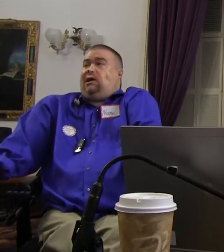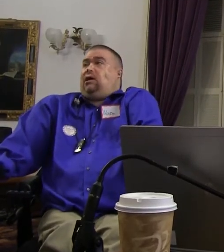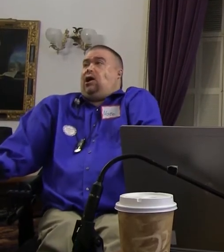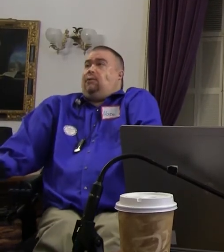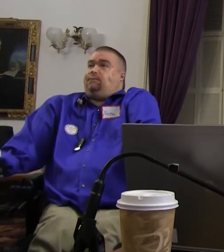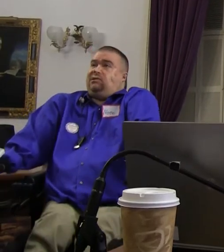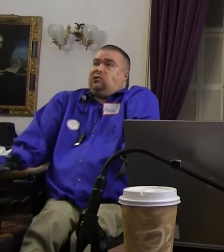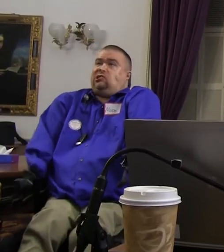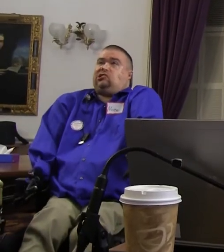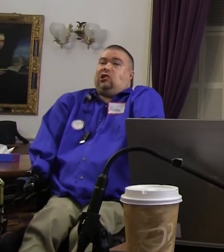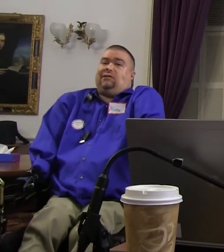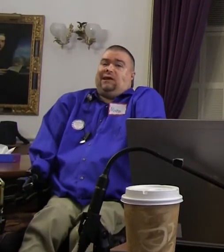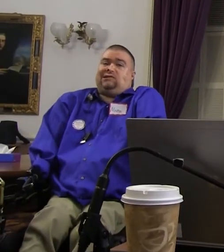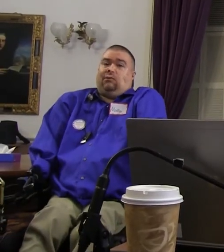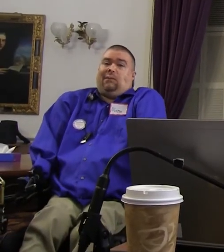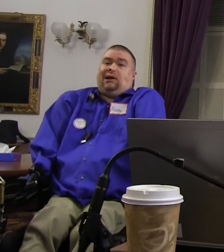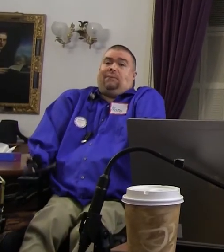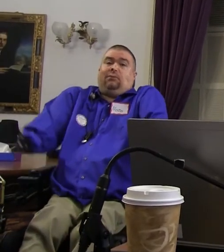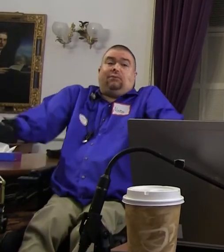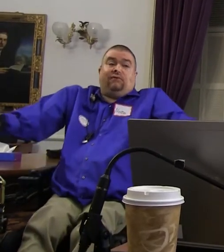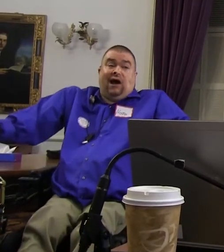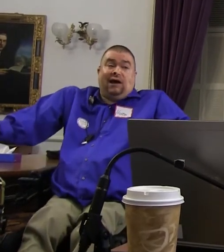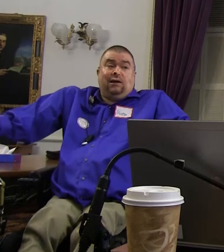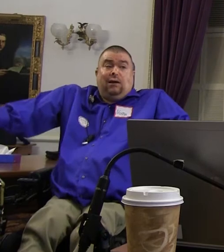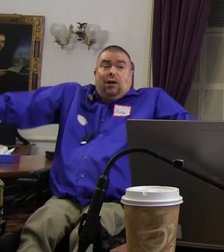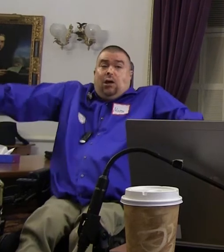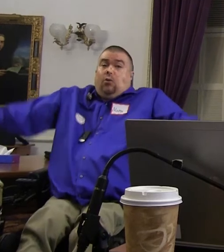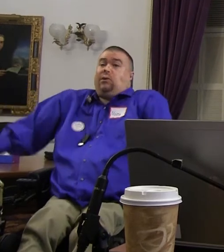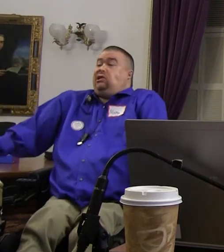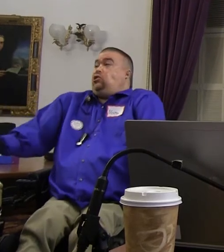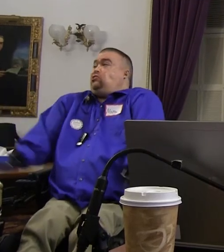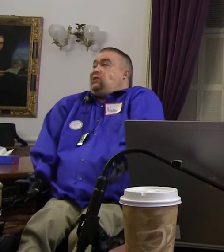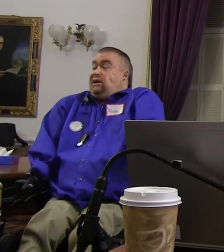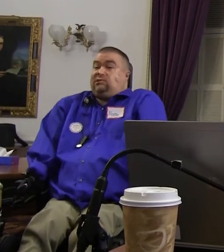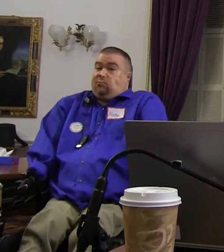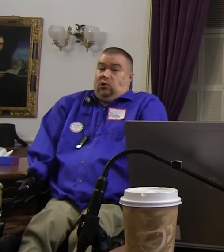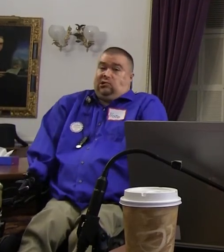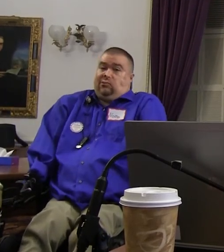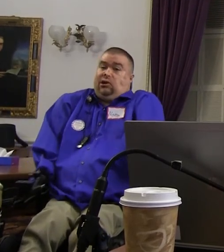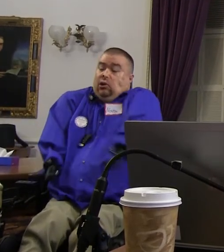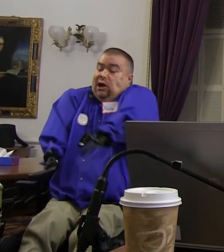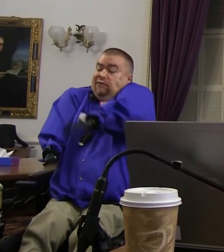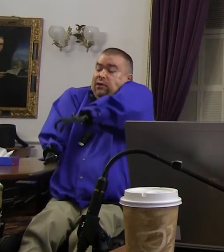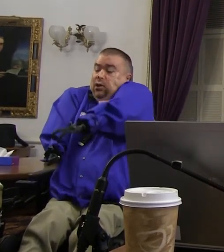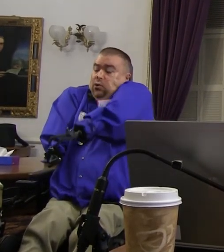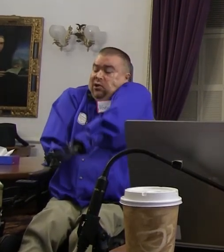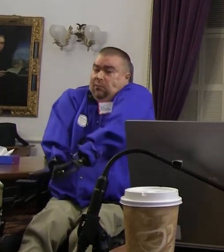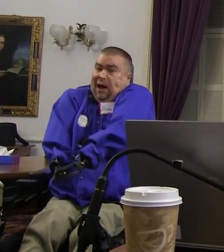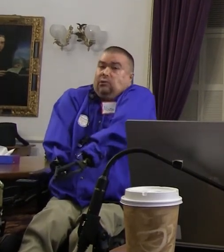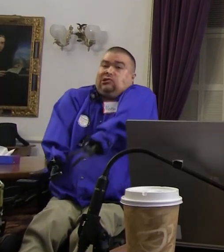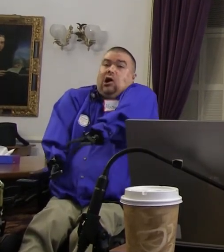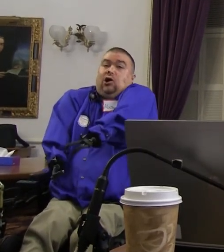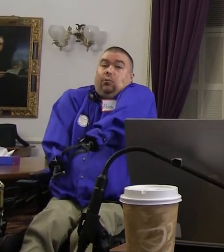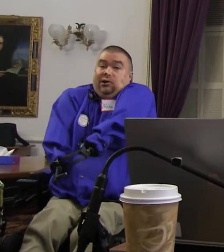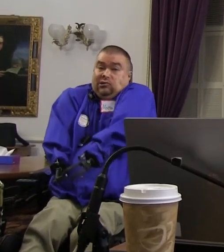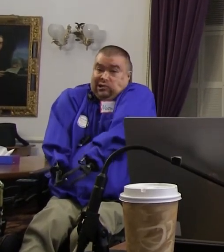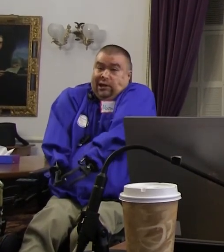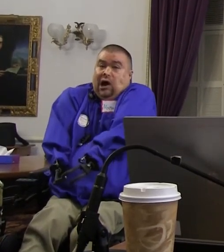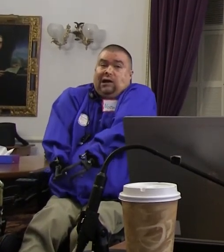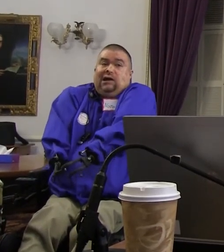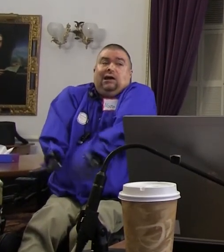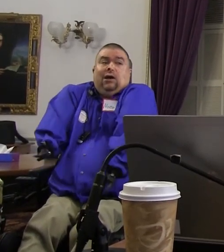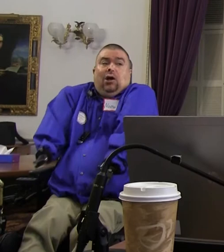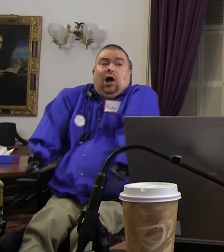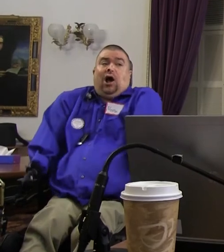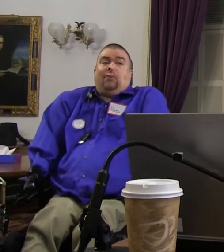but there are just certain things that we might not be able to provide. We do team sports. We do a lot of power soccer. We do